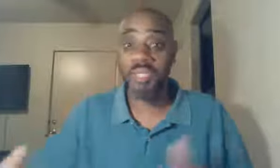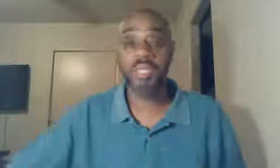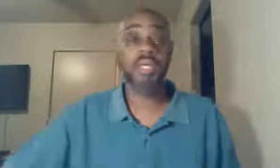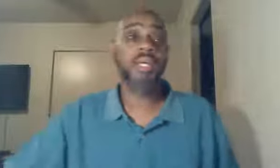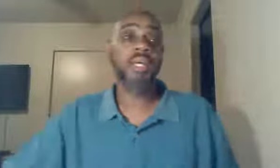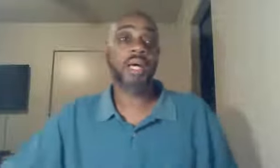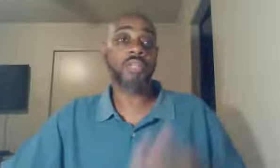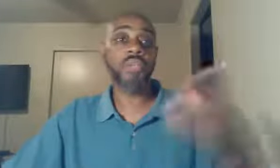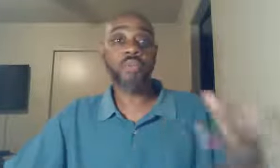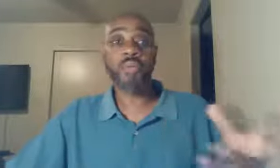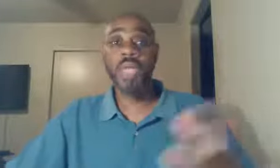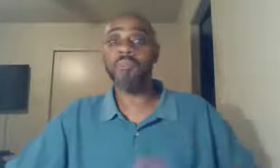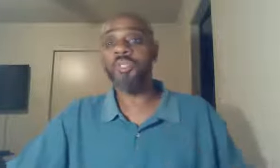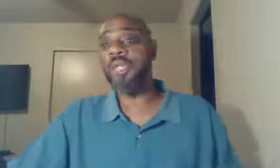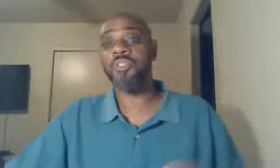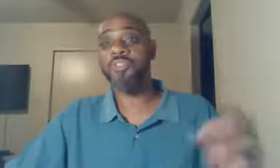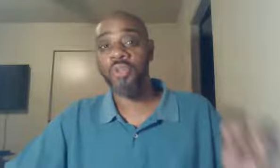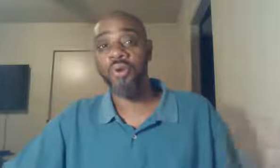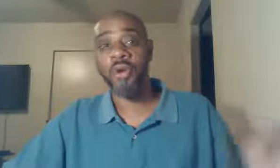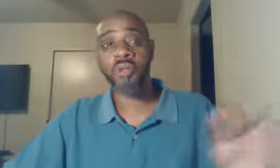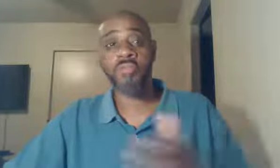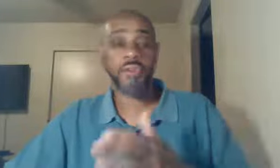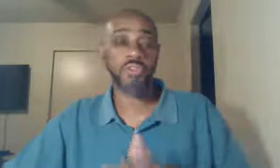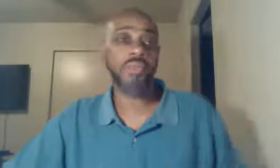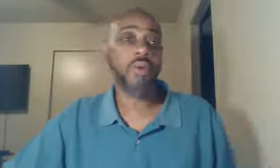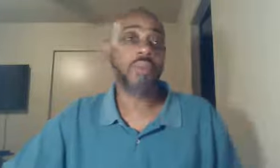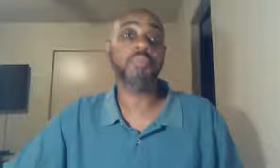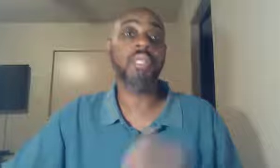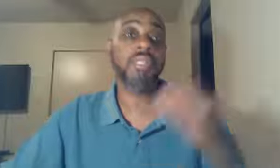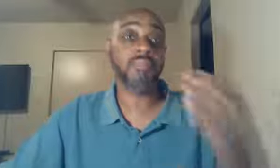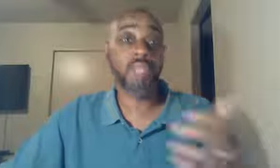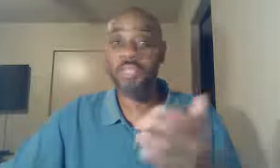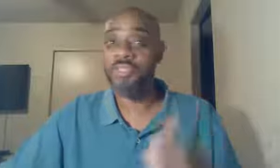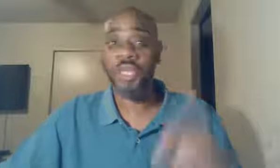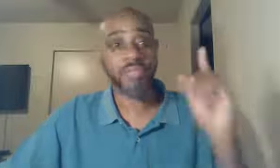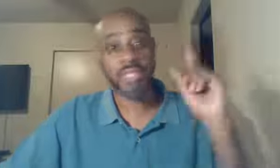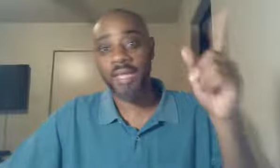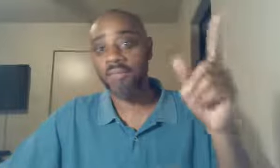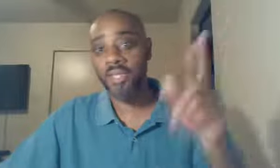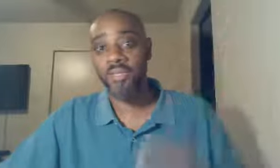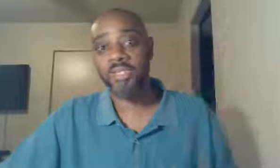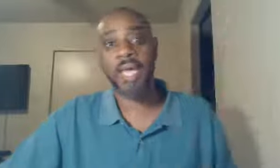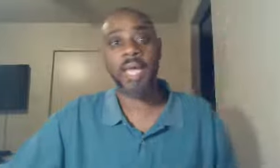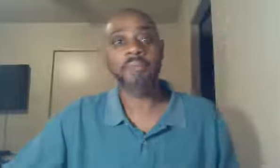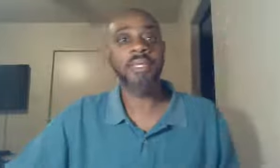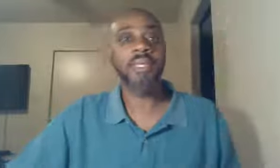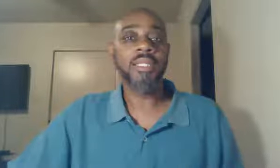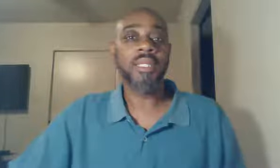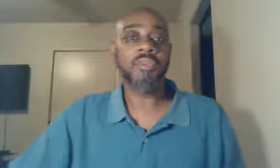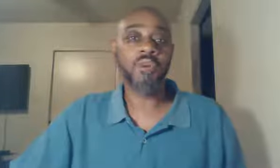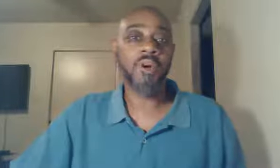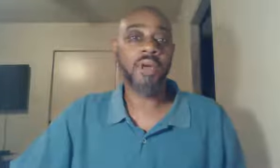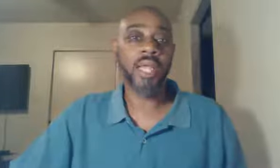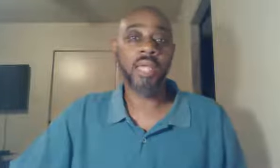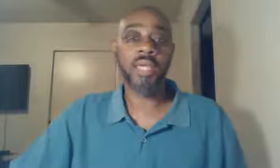the two preamble lessons or the first three parts, please avail yourselves, hit that video tab. If you're on a